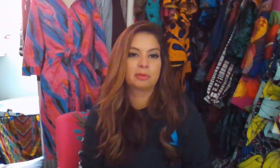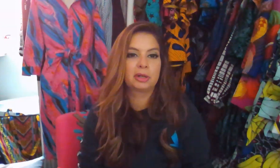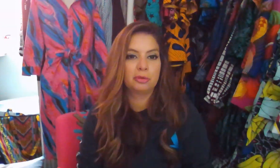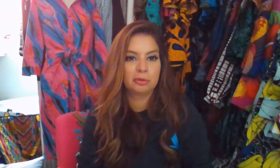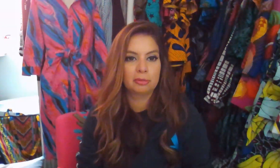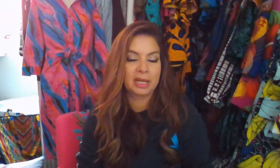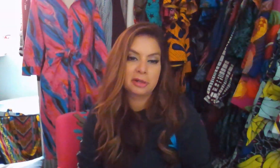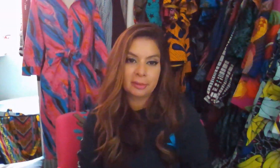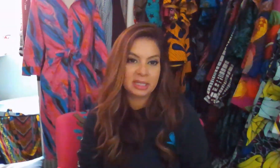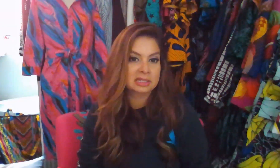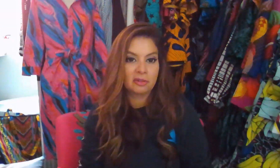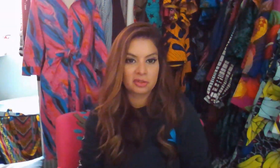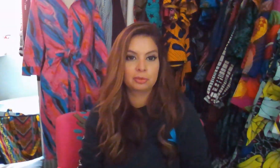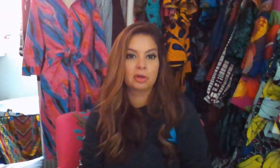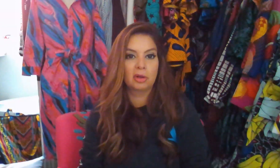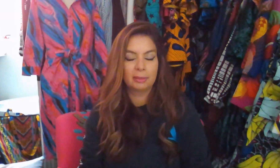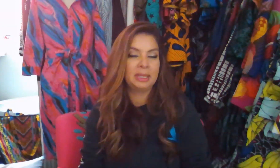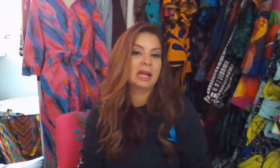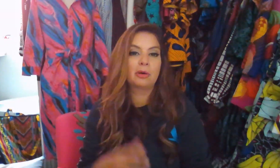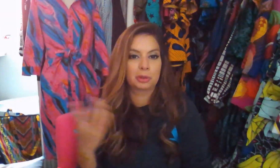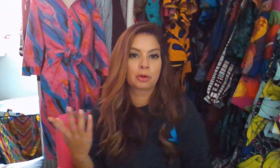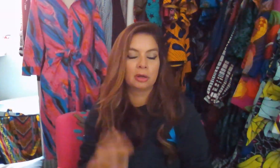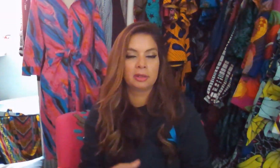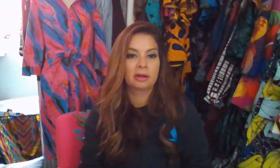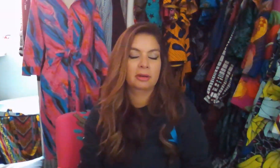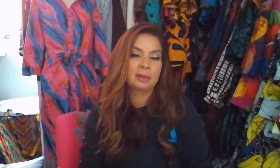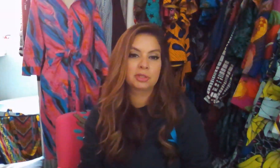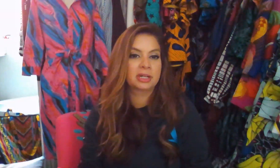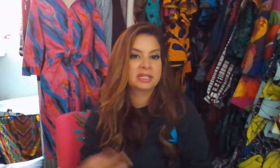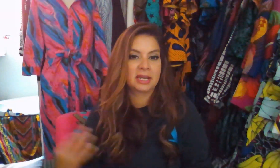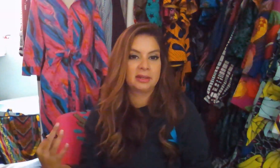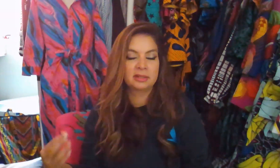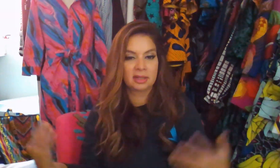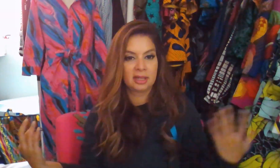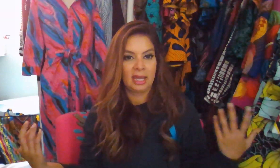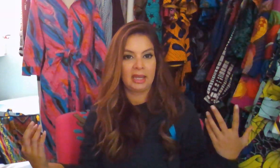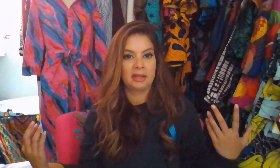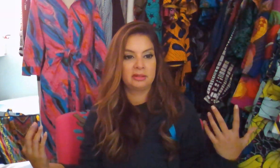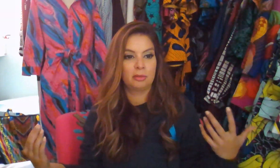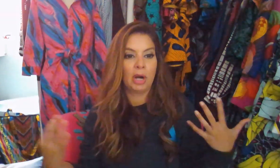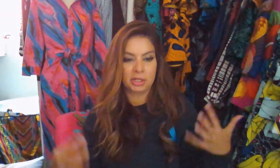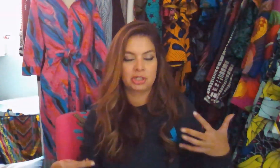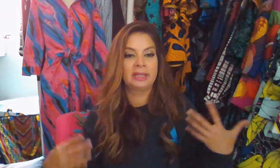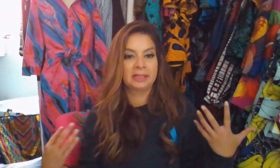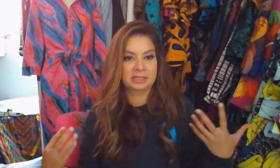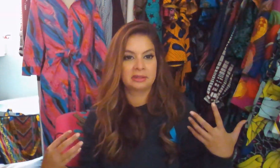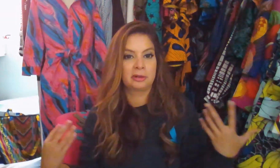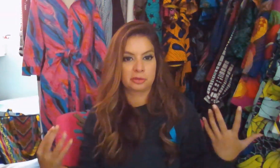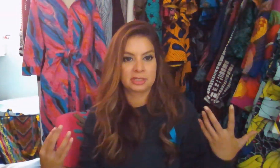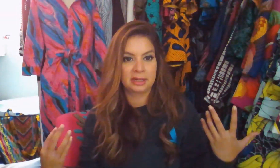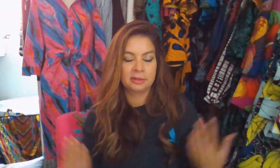someone who might not be as comfortable being out in the world are able to attend and watch and listen and understand.